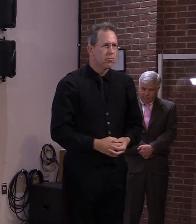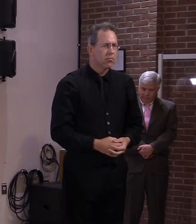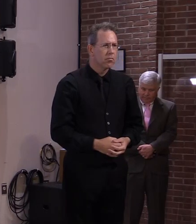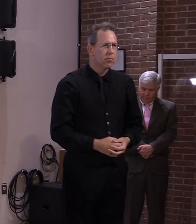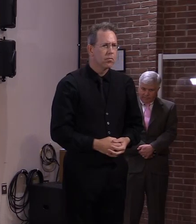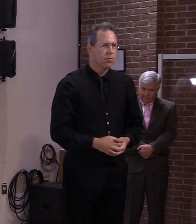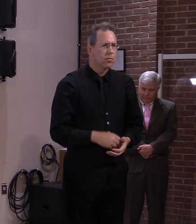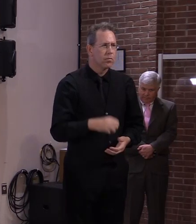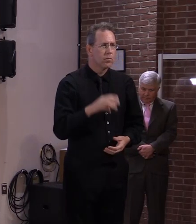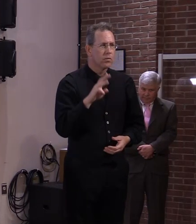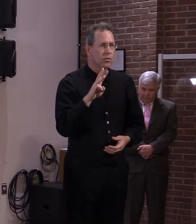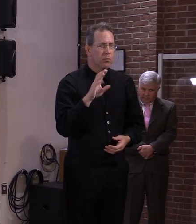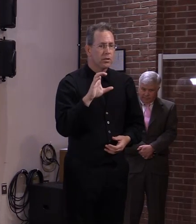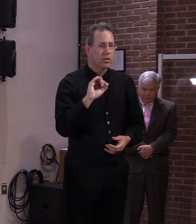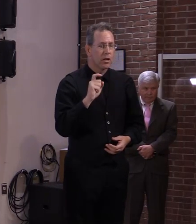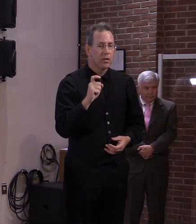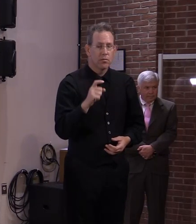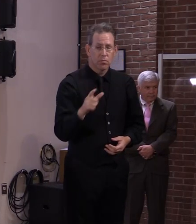avery powell